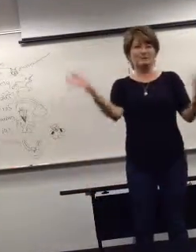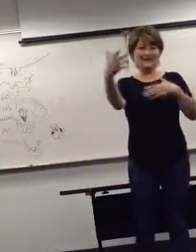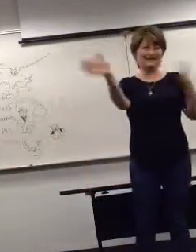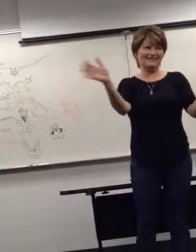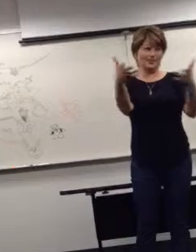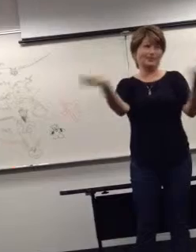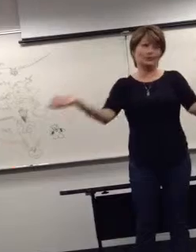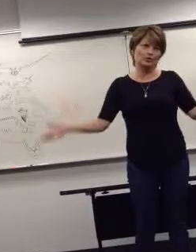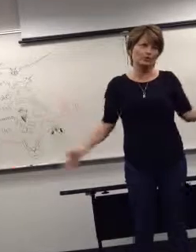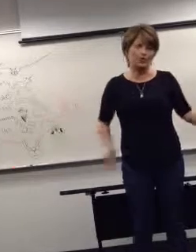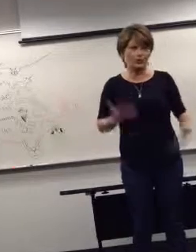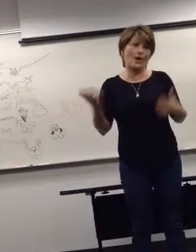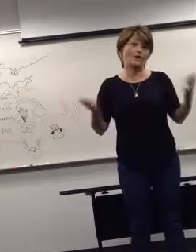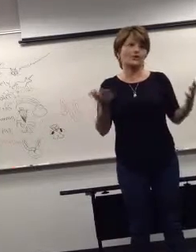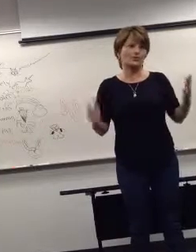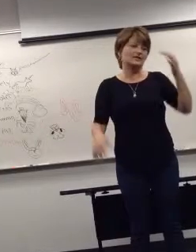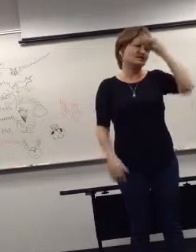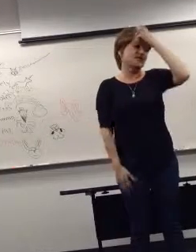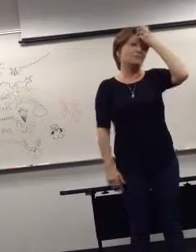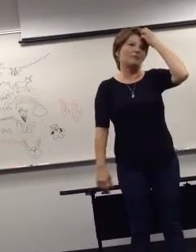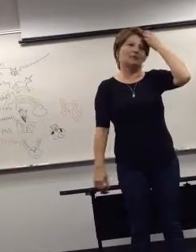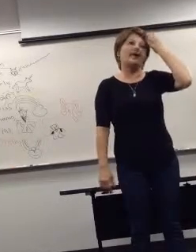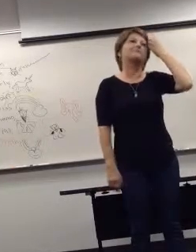Depending on the room and where you can sit, but yeah.